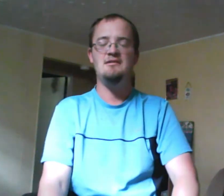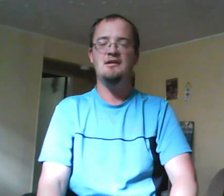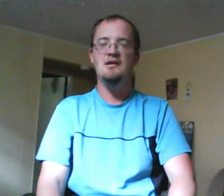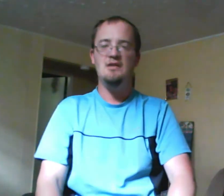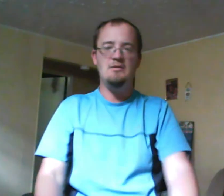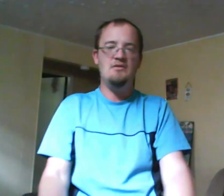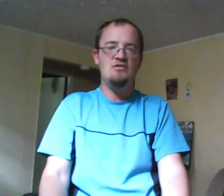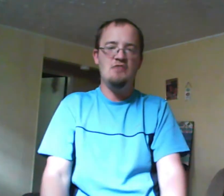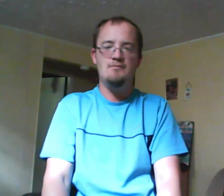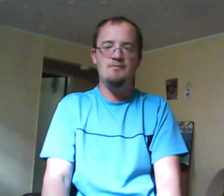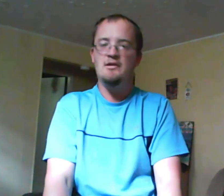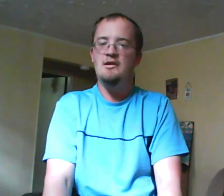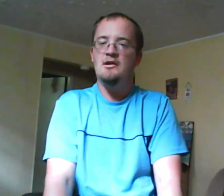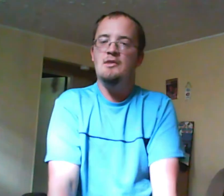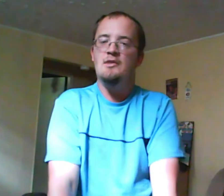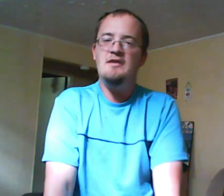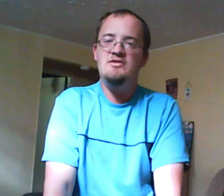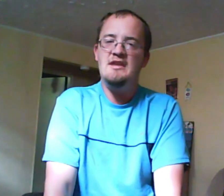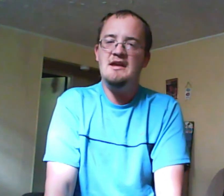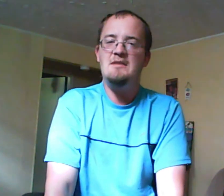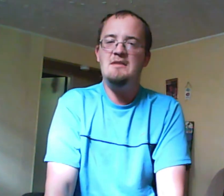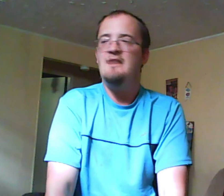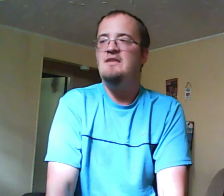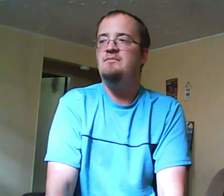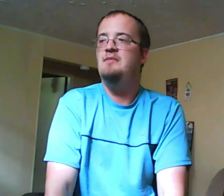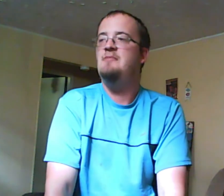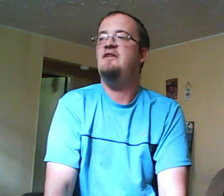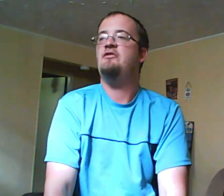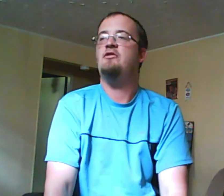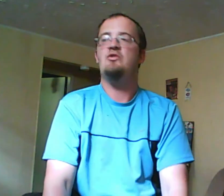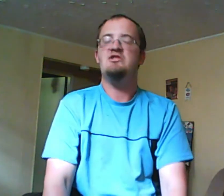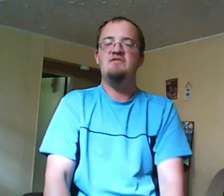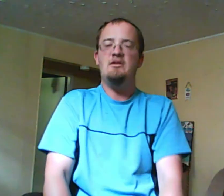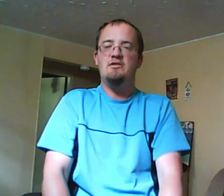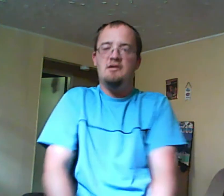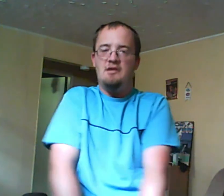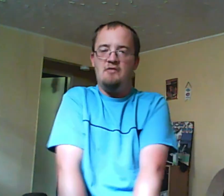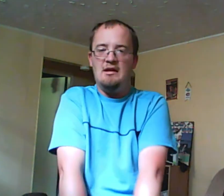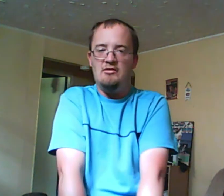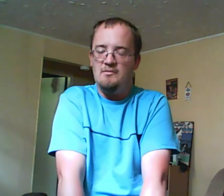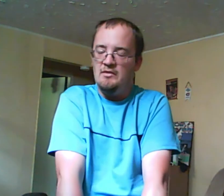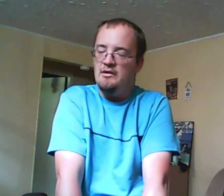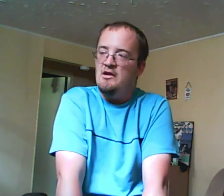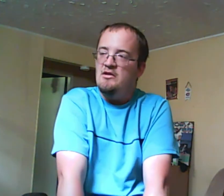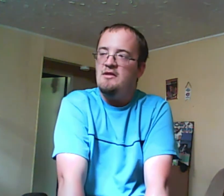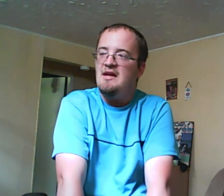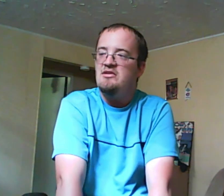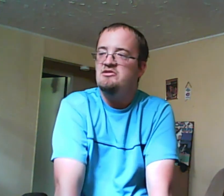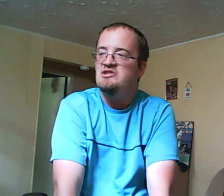would have understood but then again I mean I think people failed her more than she failed everyone else so yeah so she scoffs